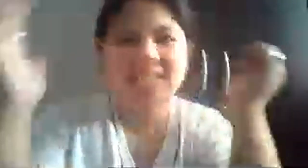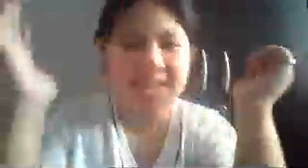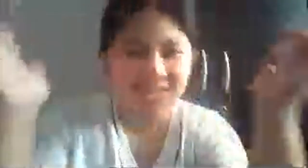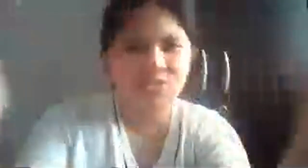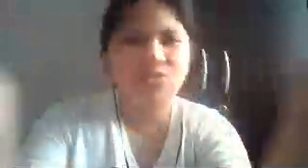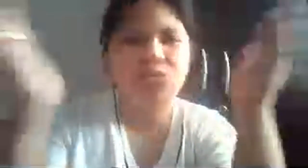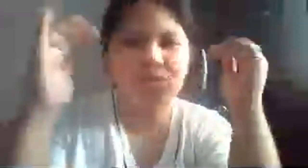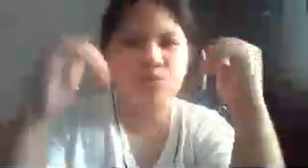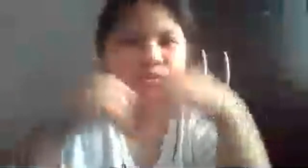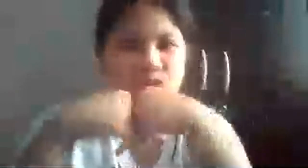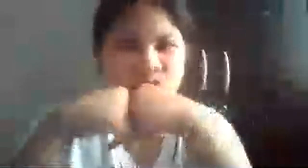sasagot ko po sa inyo